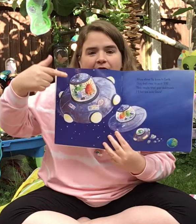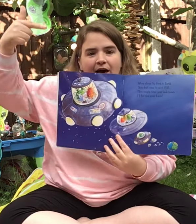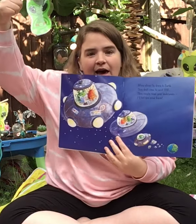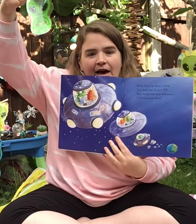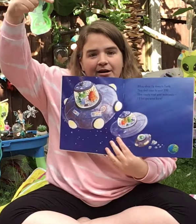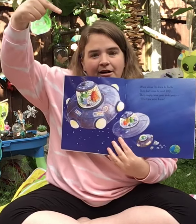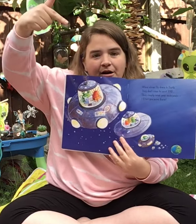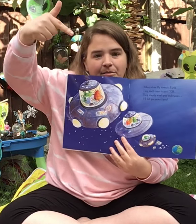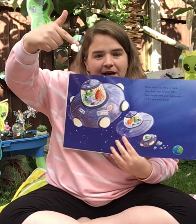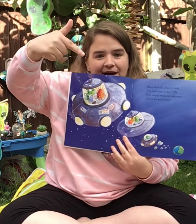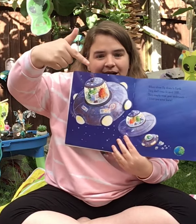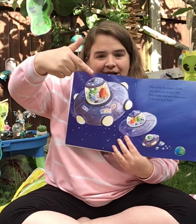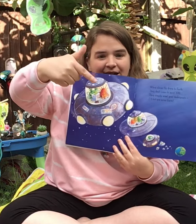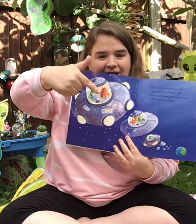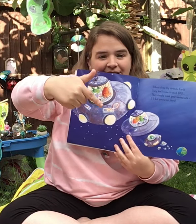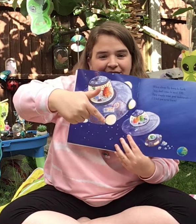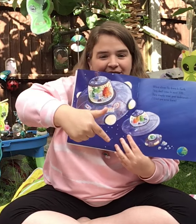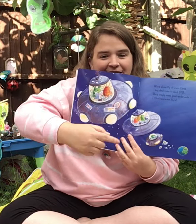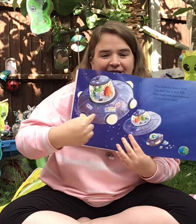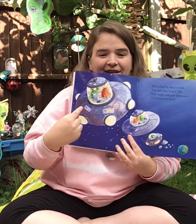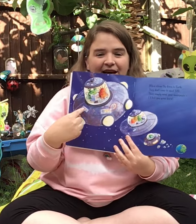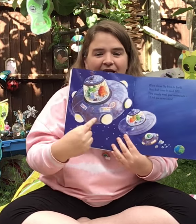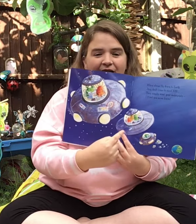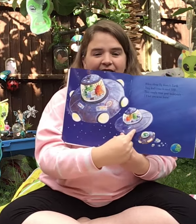They're coming. Here they are.